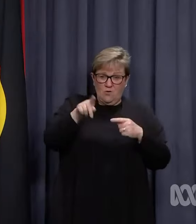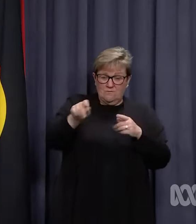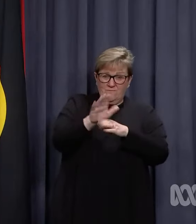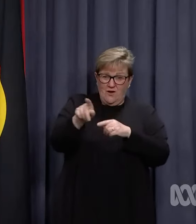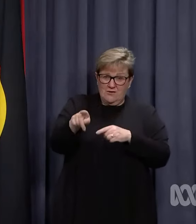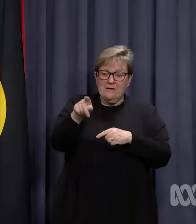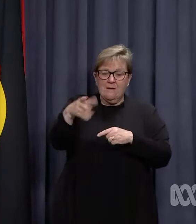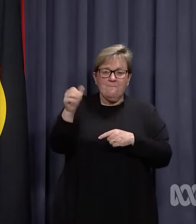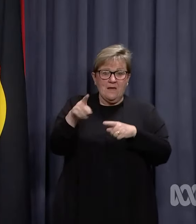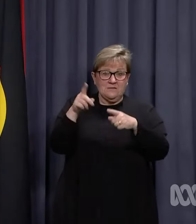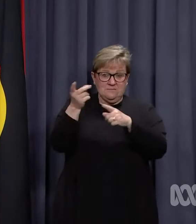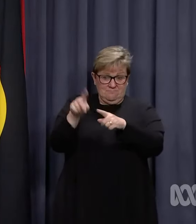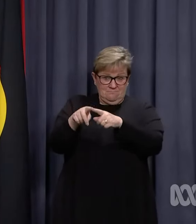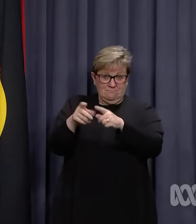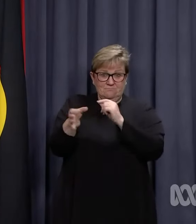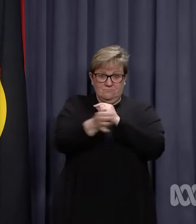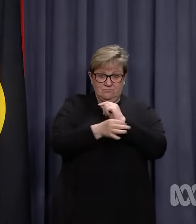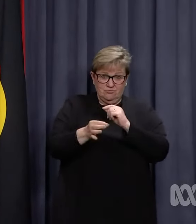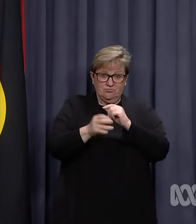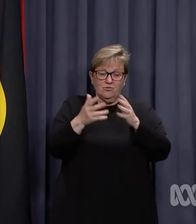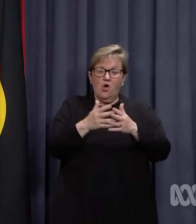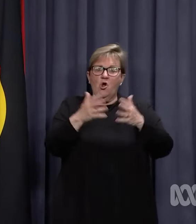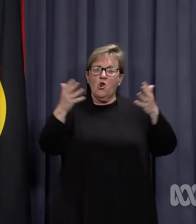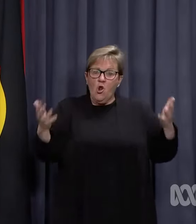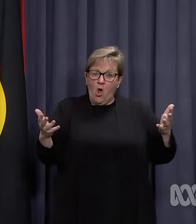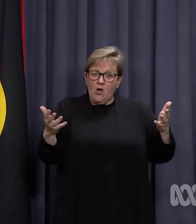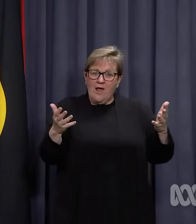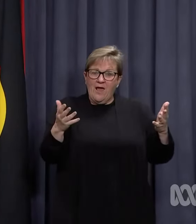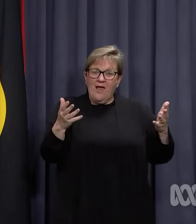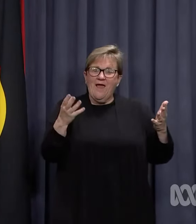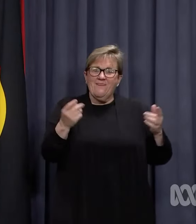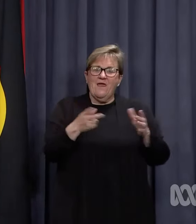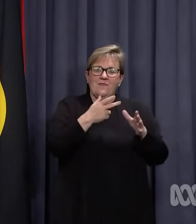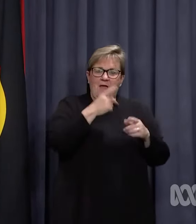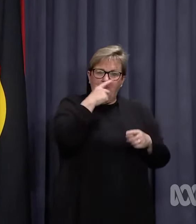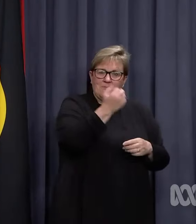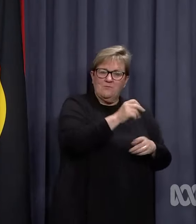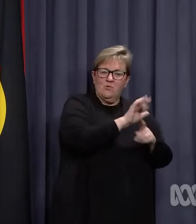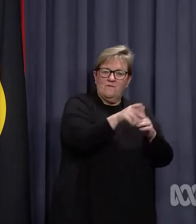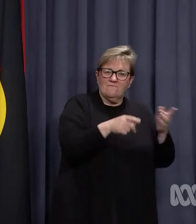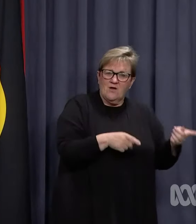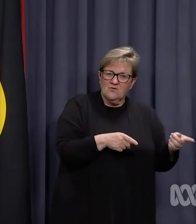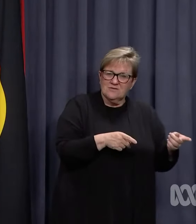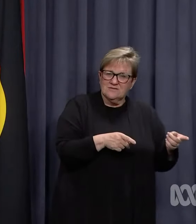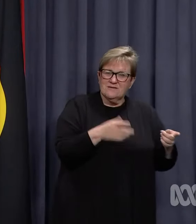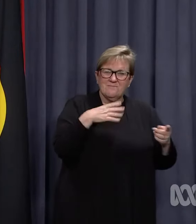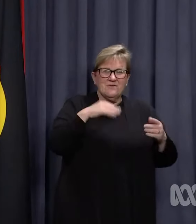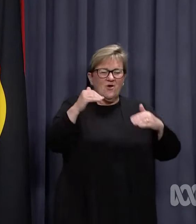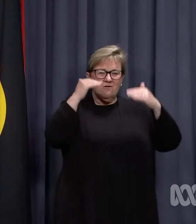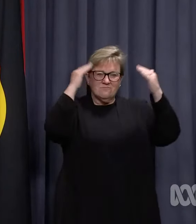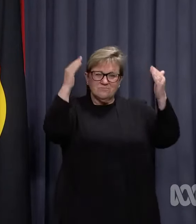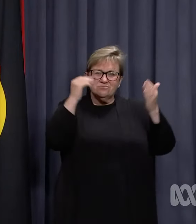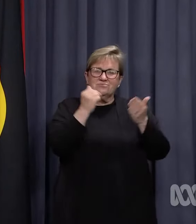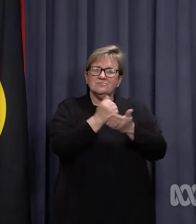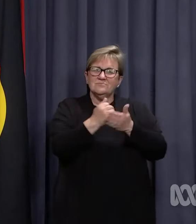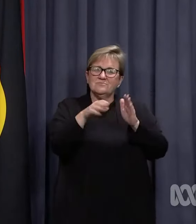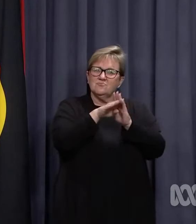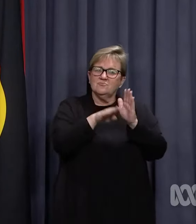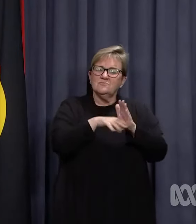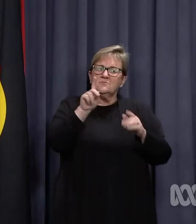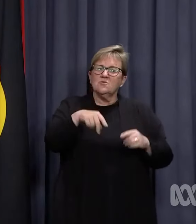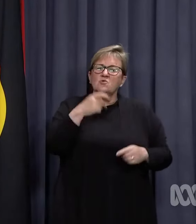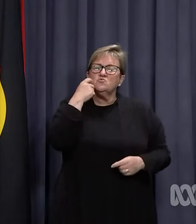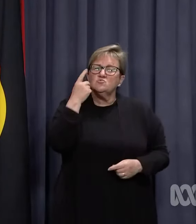needs to remain in isolation longer than the confirmed case. With the new very high caseload settings taking effect